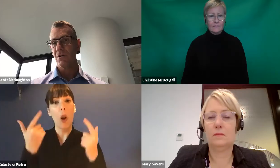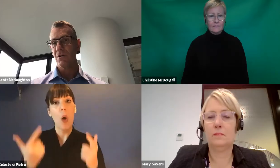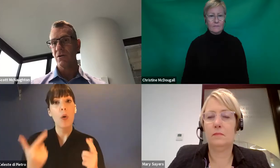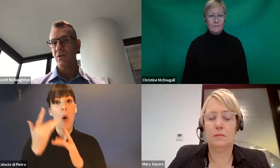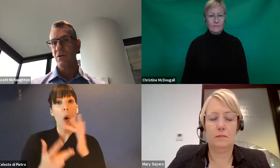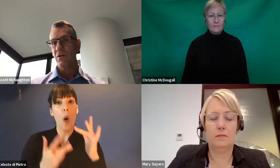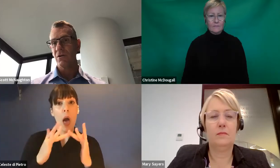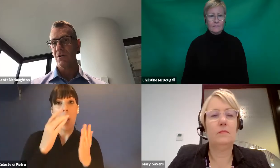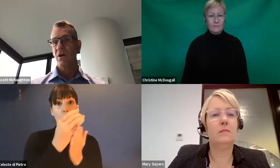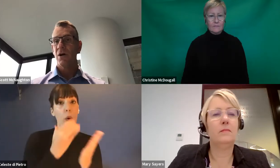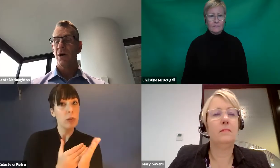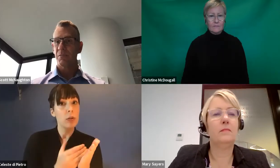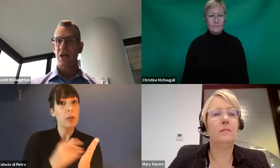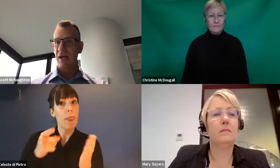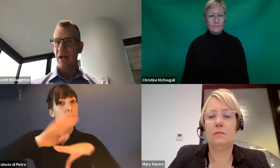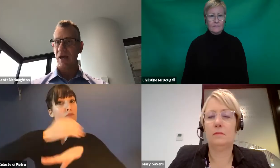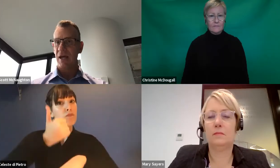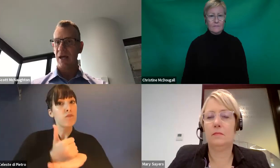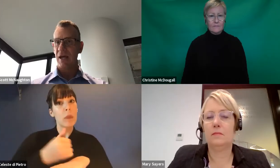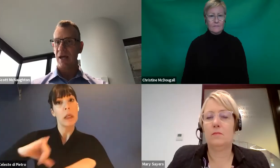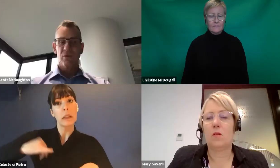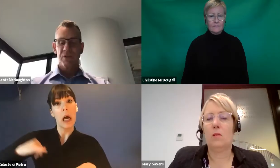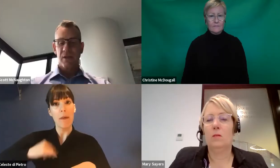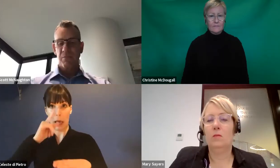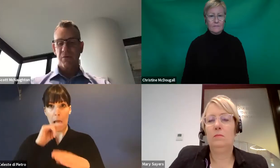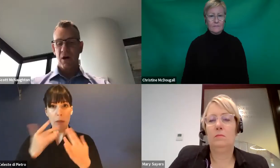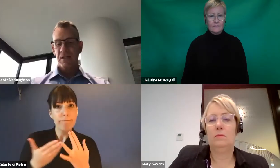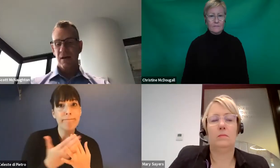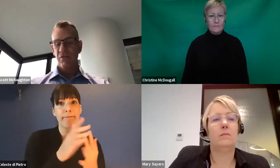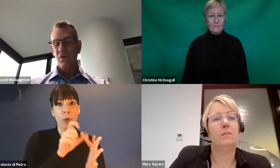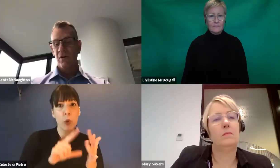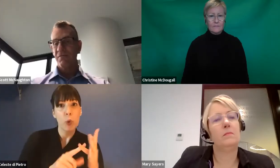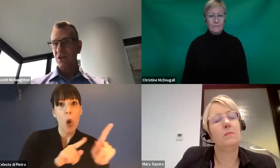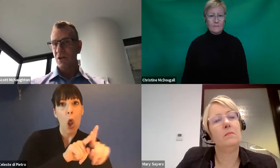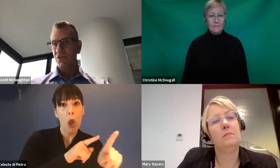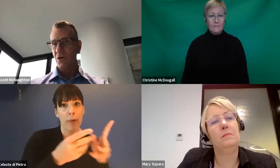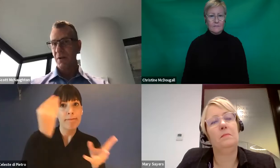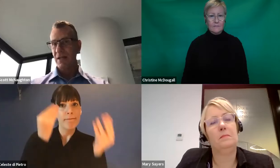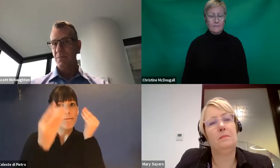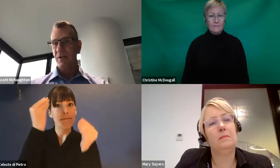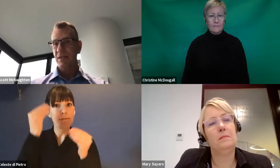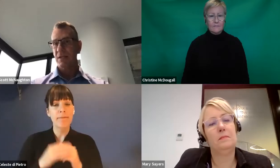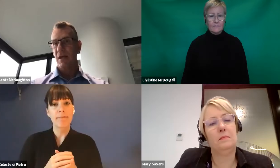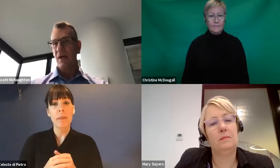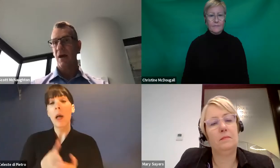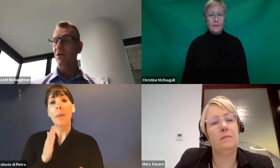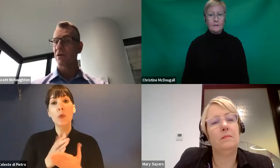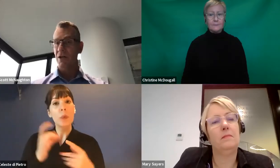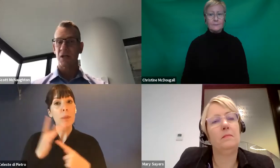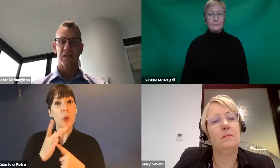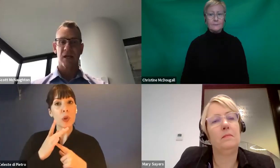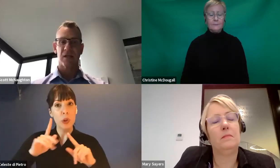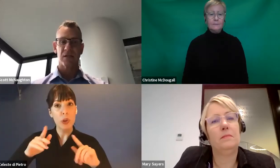and so forth. Really important also that providers have their own infection control plans in place, that they have their own